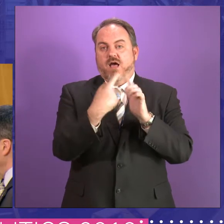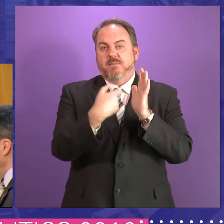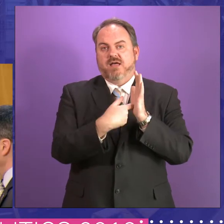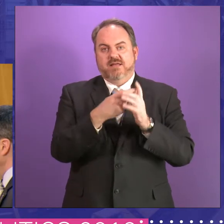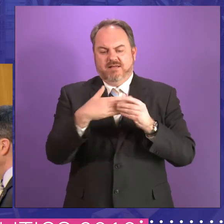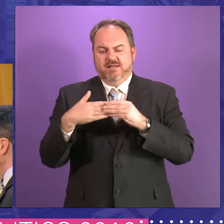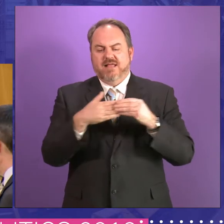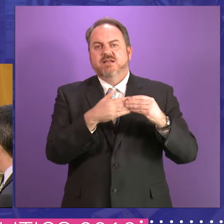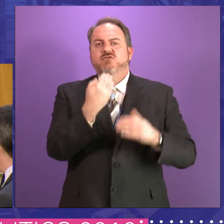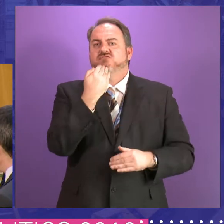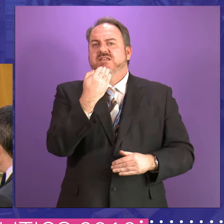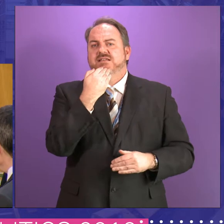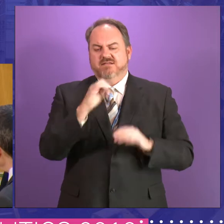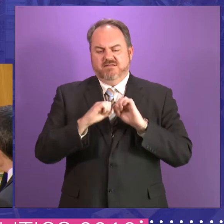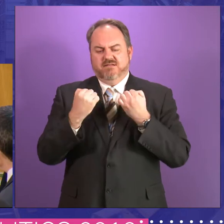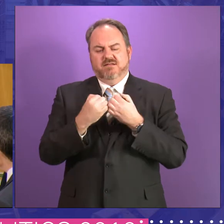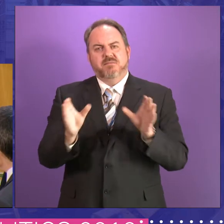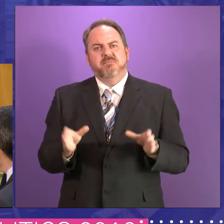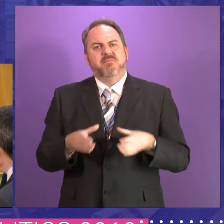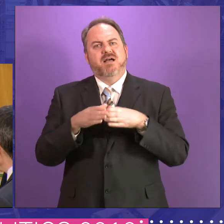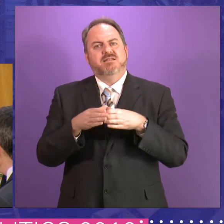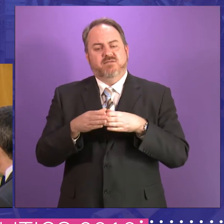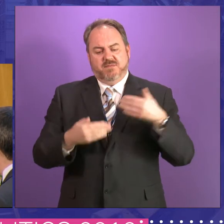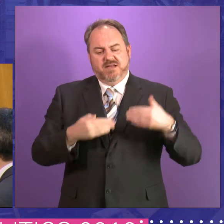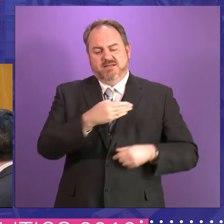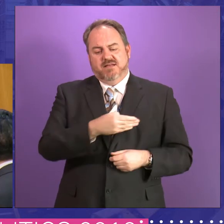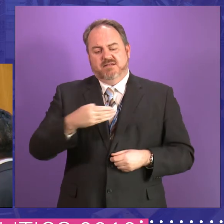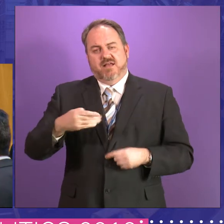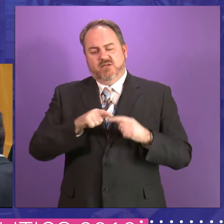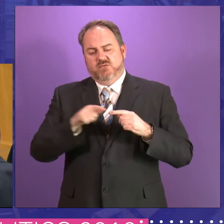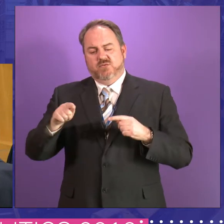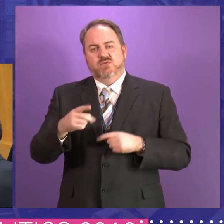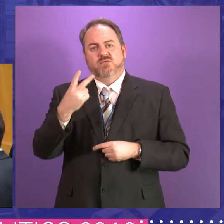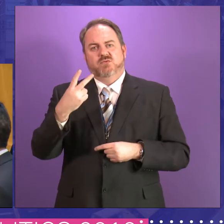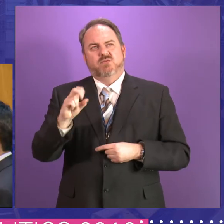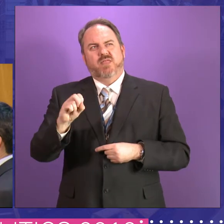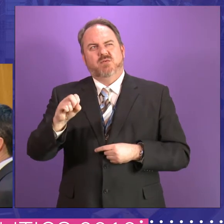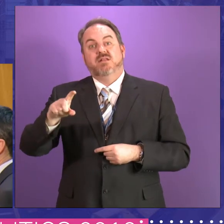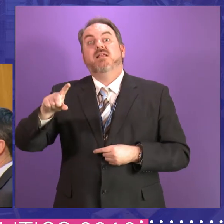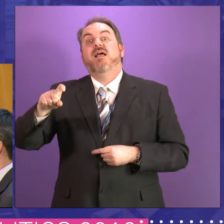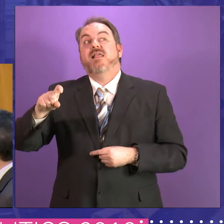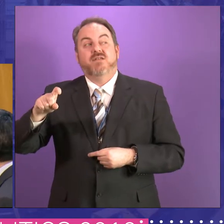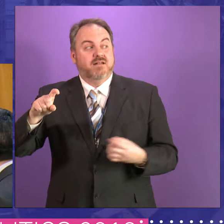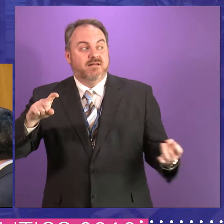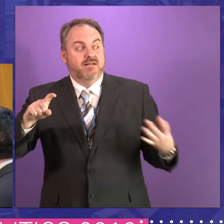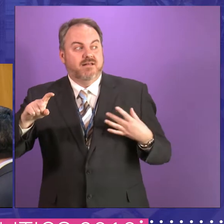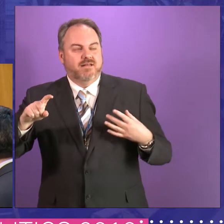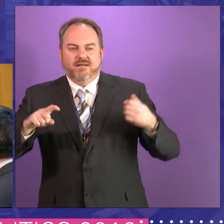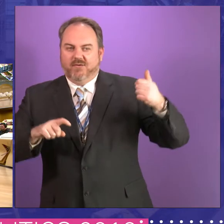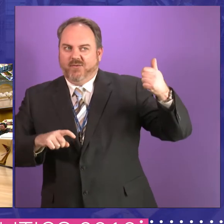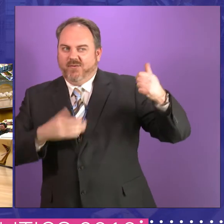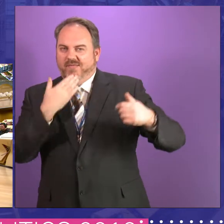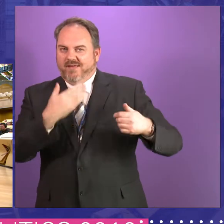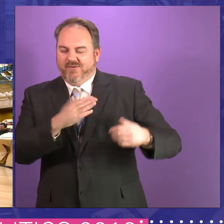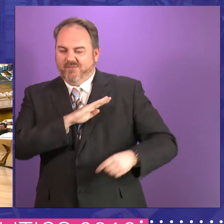Party, and was an MSP here from 99 to 2011, good to see, I'm going to have to get my dates right here. 12